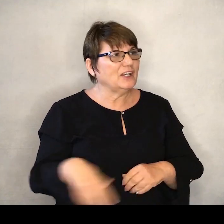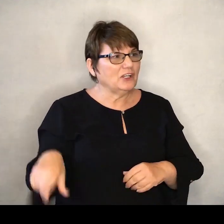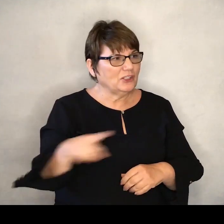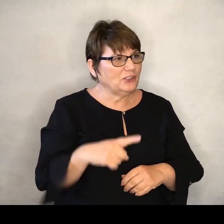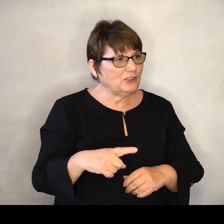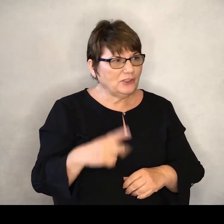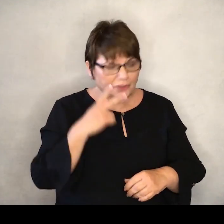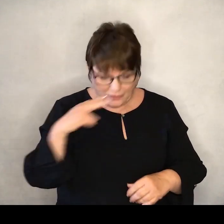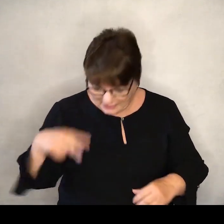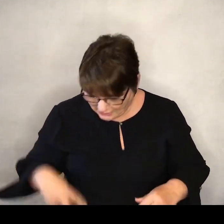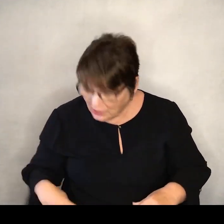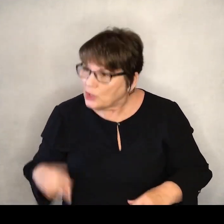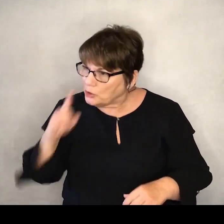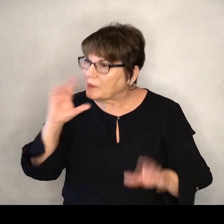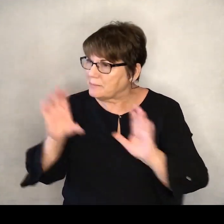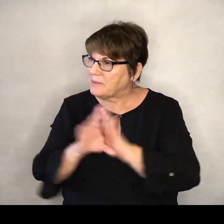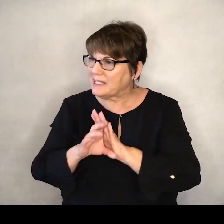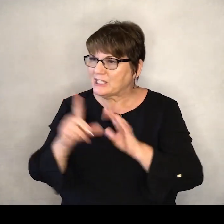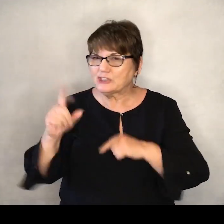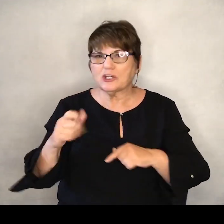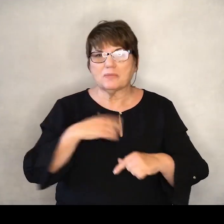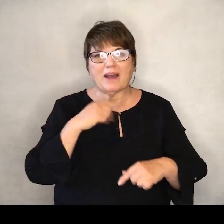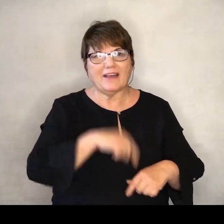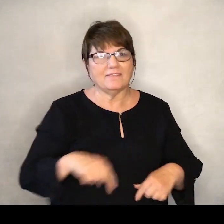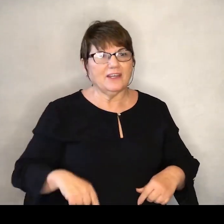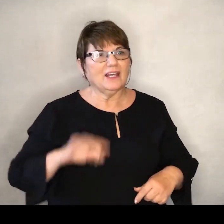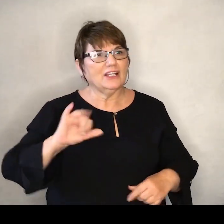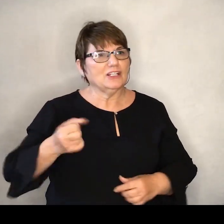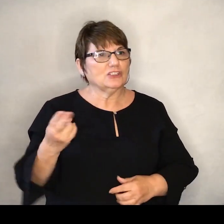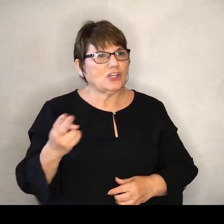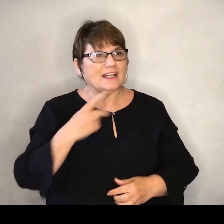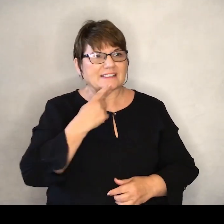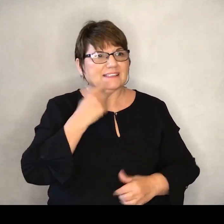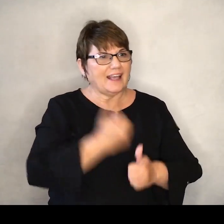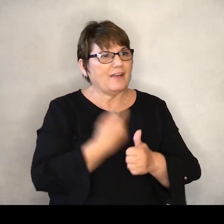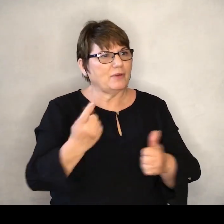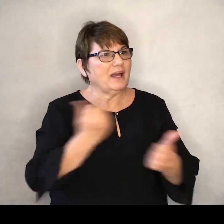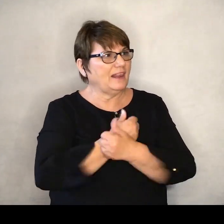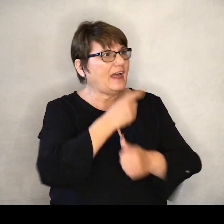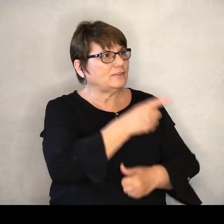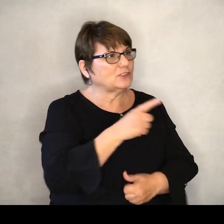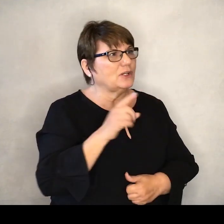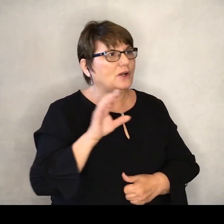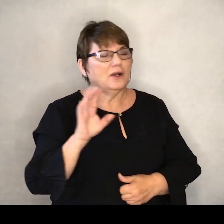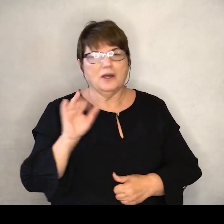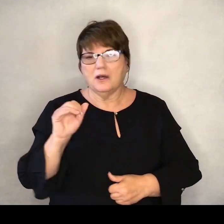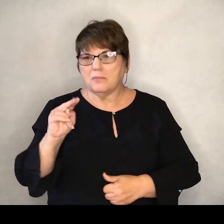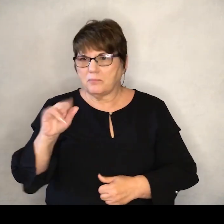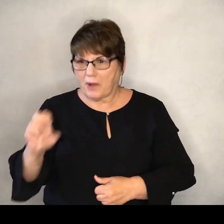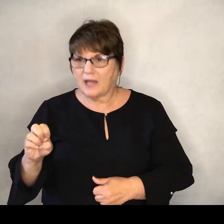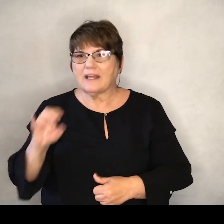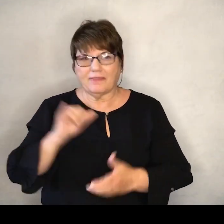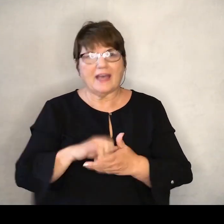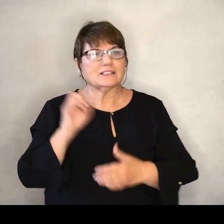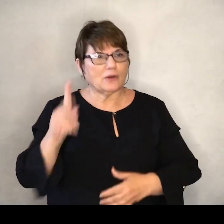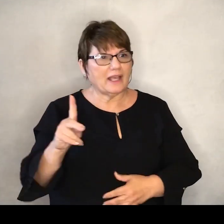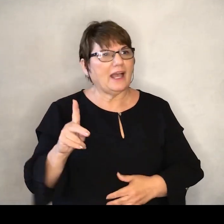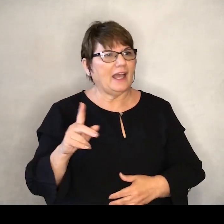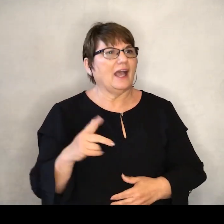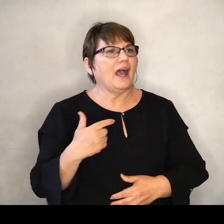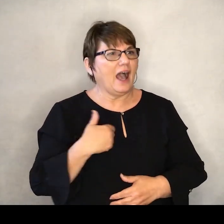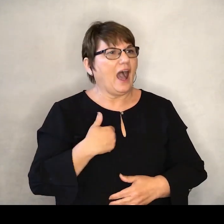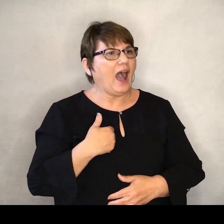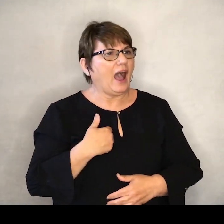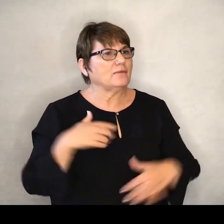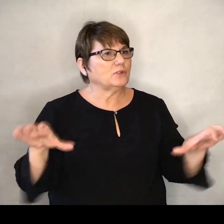take a picture of my feet. And Josh said, everybody here loves you, Bonnie. So it's okay. So I'm just going on